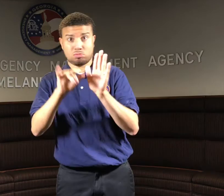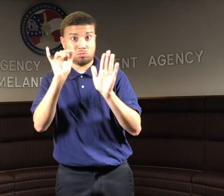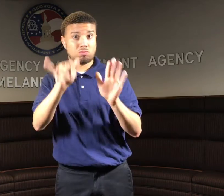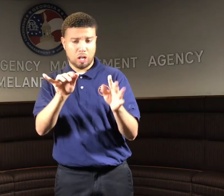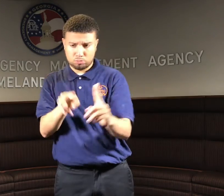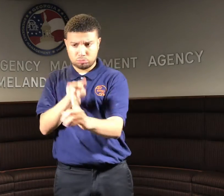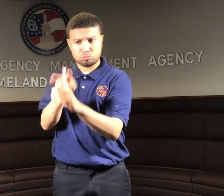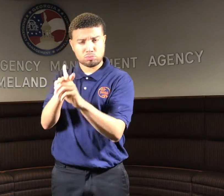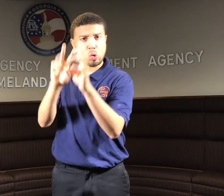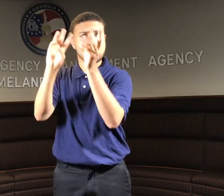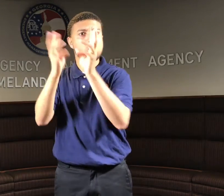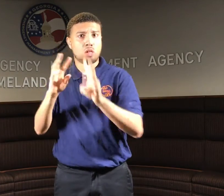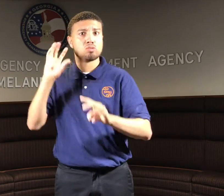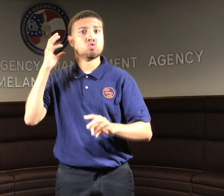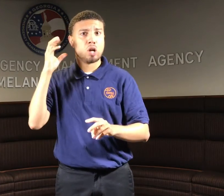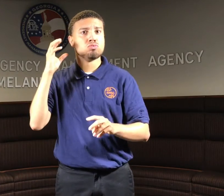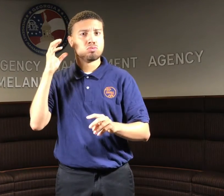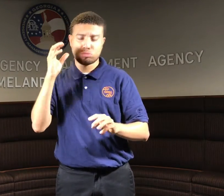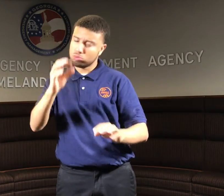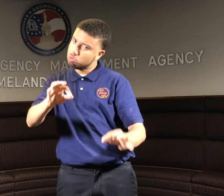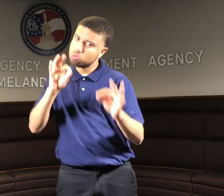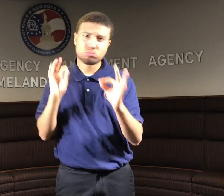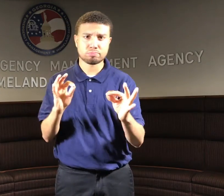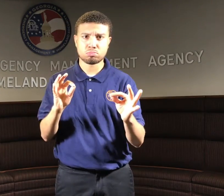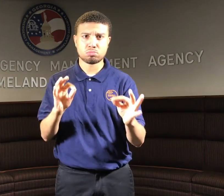pillow vibrators, strobe lights, and other alerting systems.